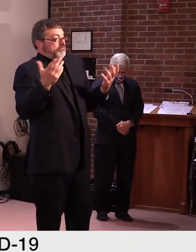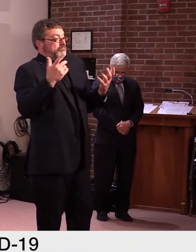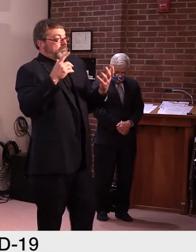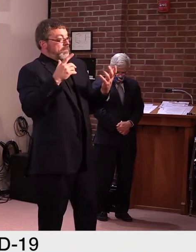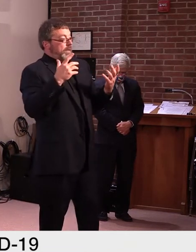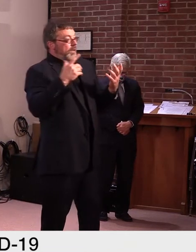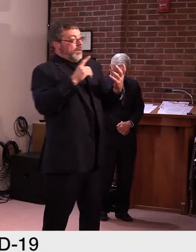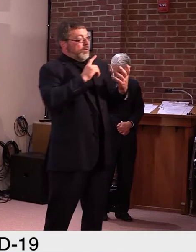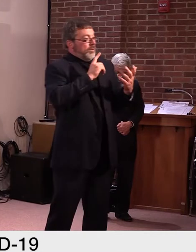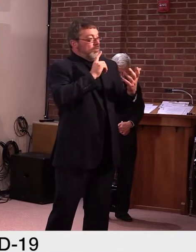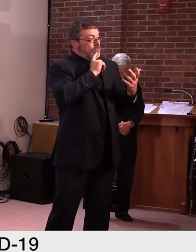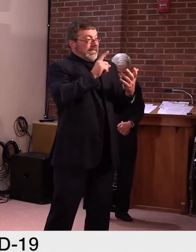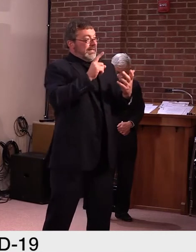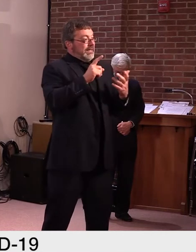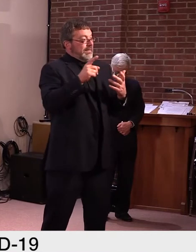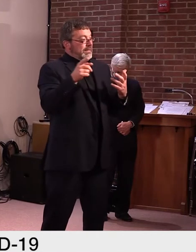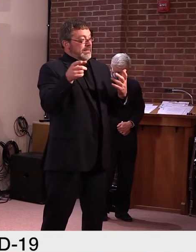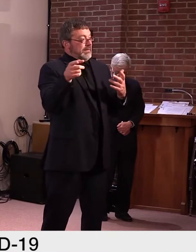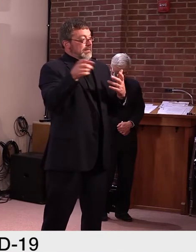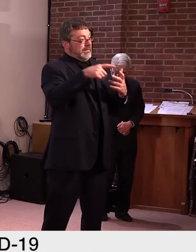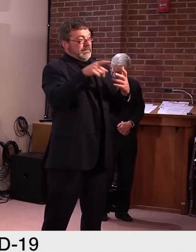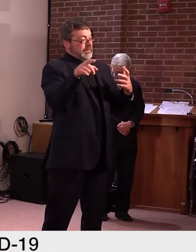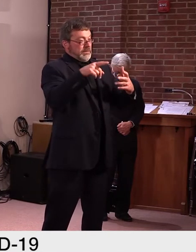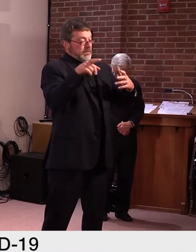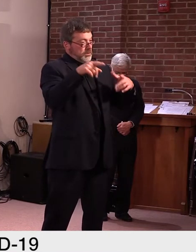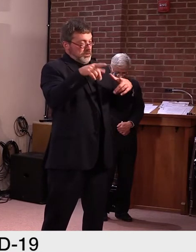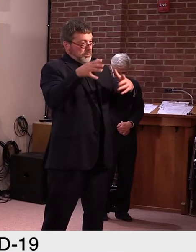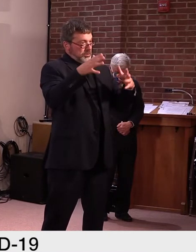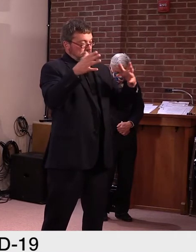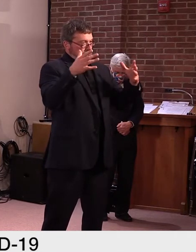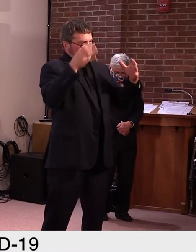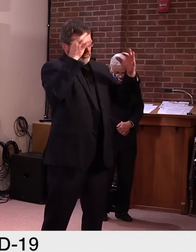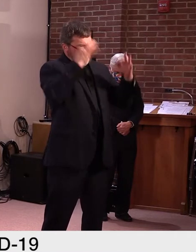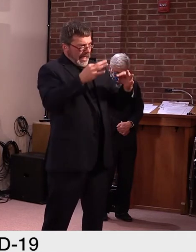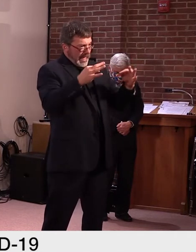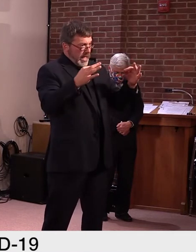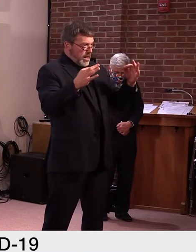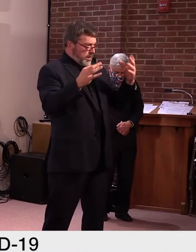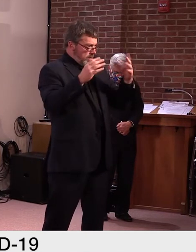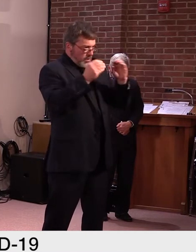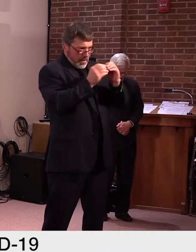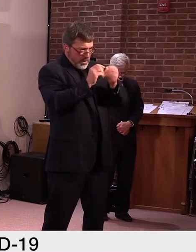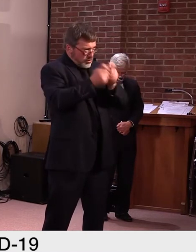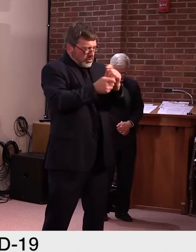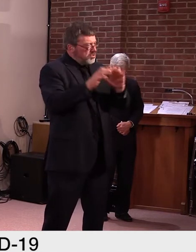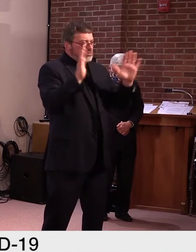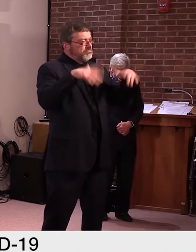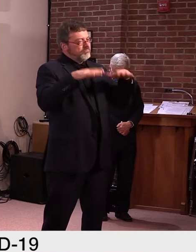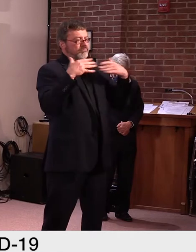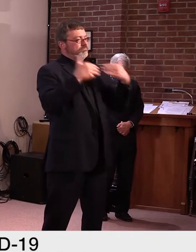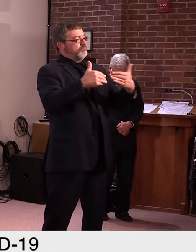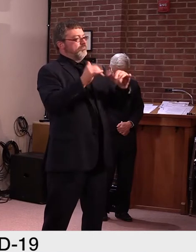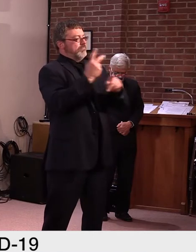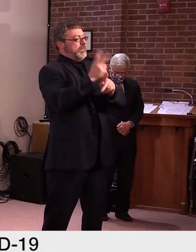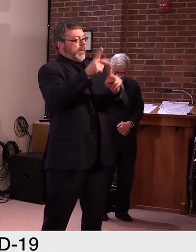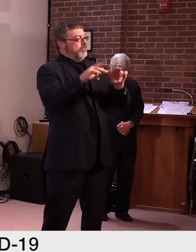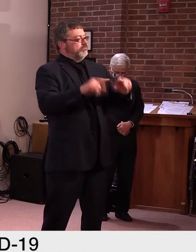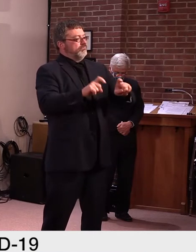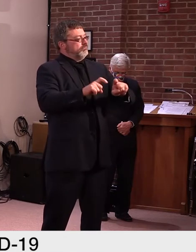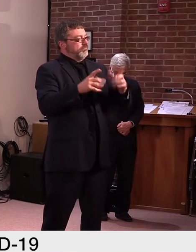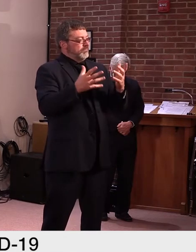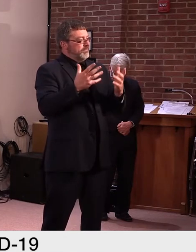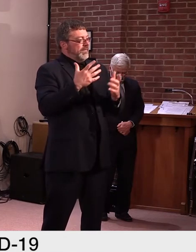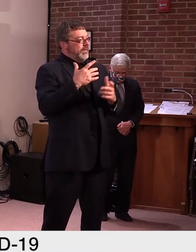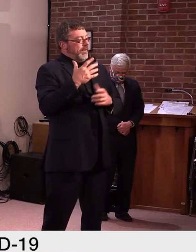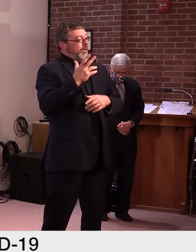not change definitions. They would not change methodology, even in the face of this, uh, global health pandemic, such that the data would be comparable over